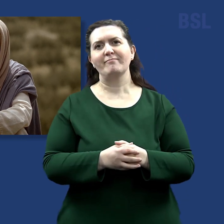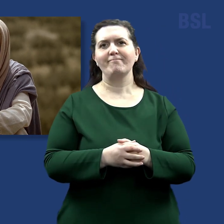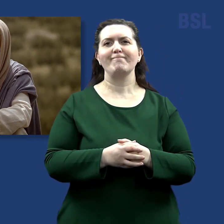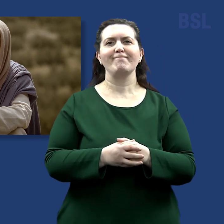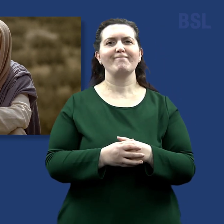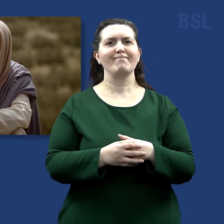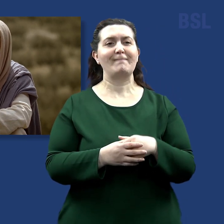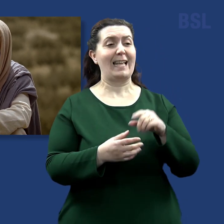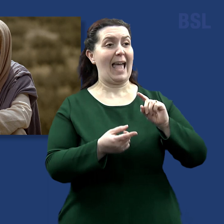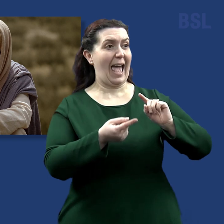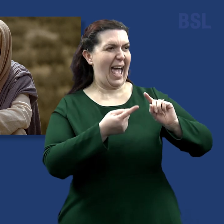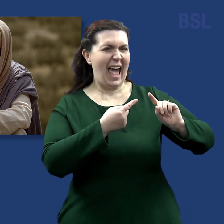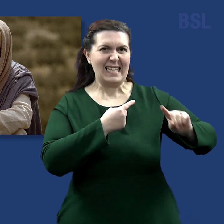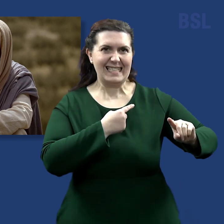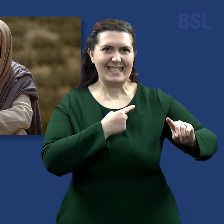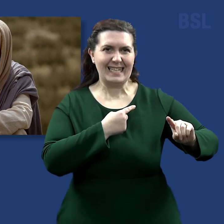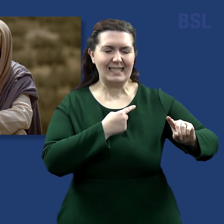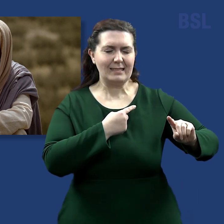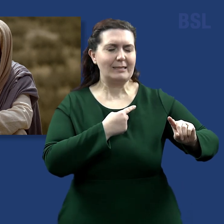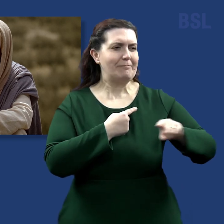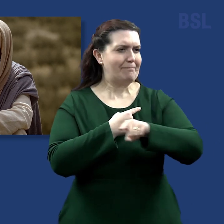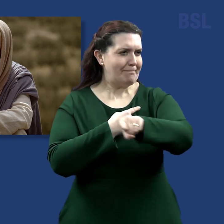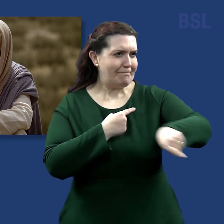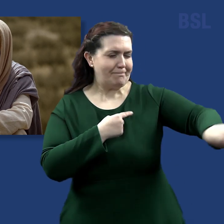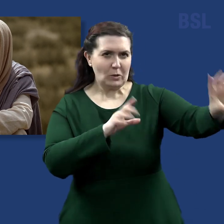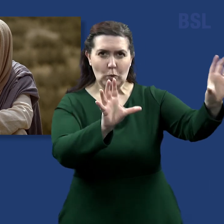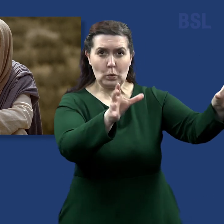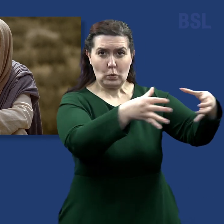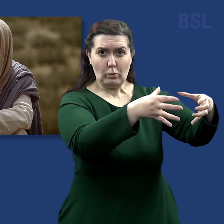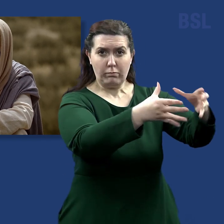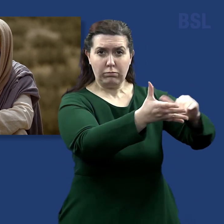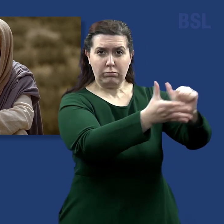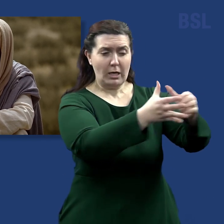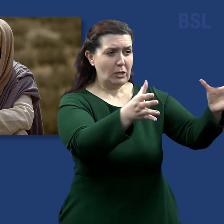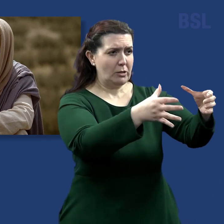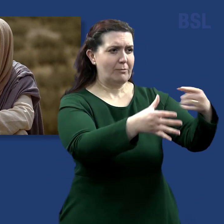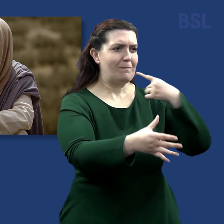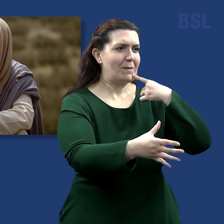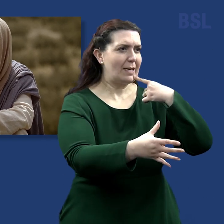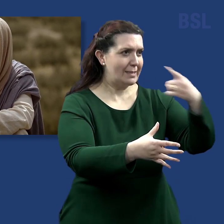And the King shall answer, and say unto them, Verily I say unto you,